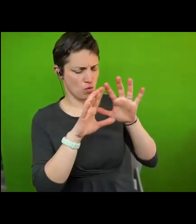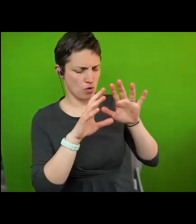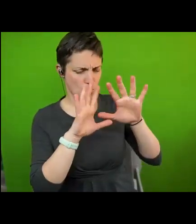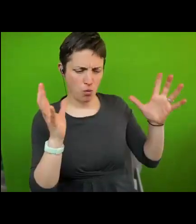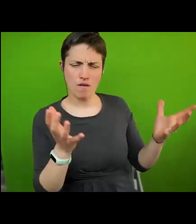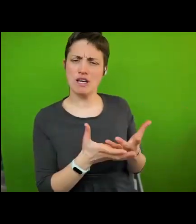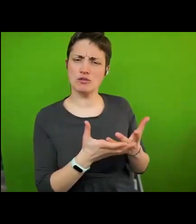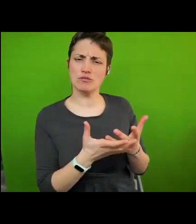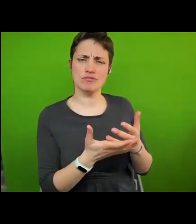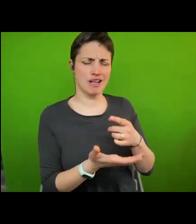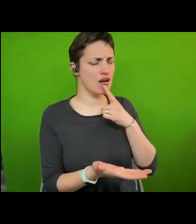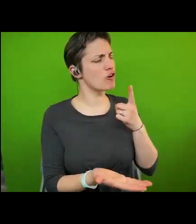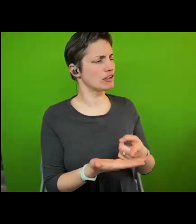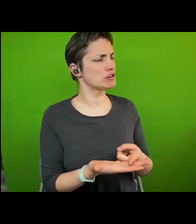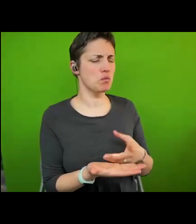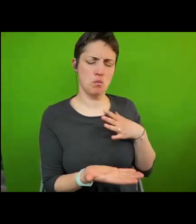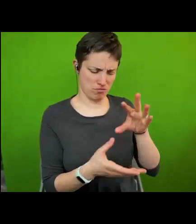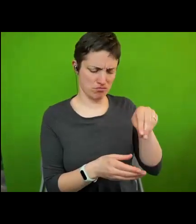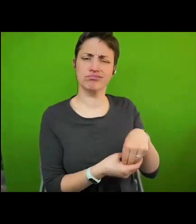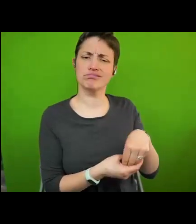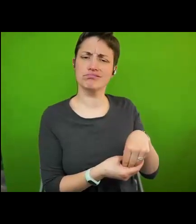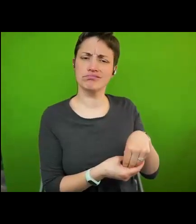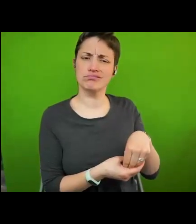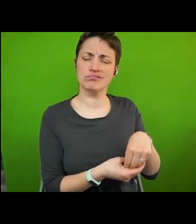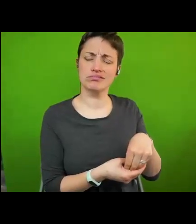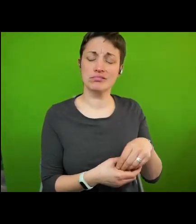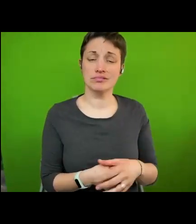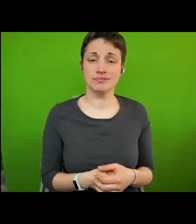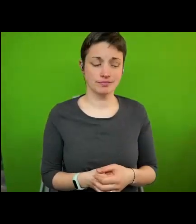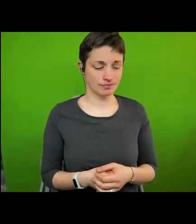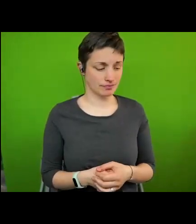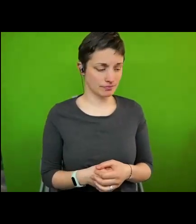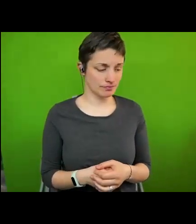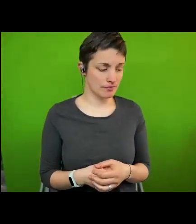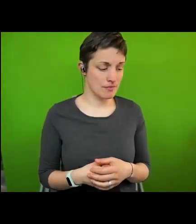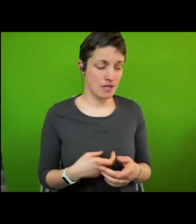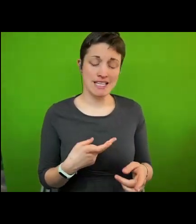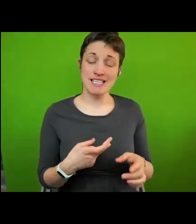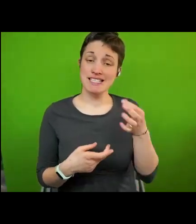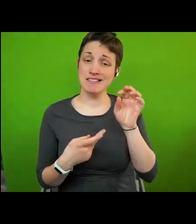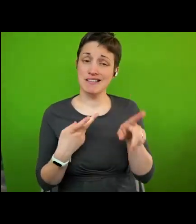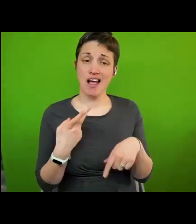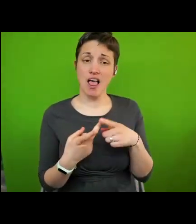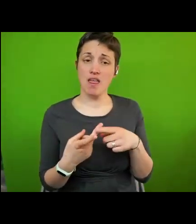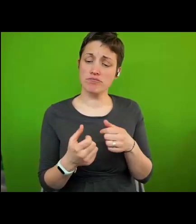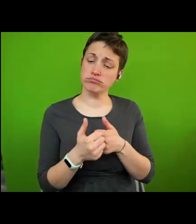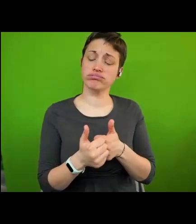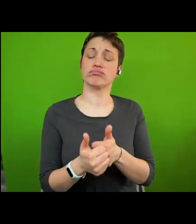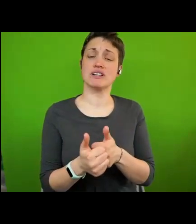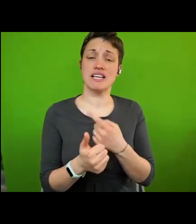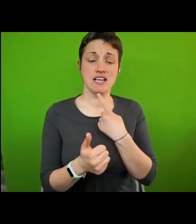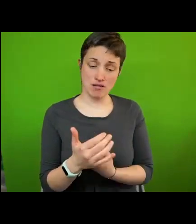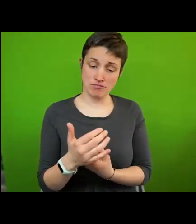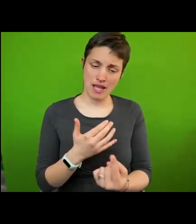-created human rights obligations other cities have been strong in emphasizing the city's agency in